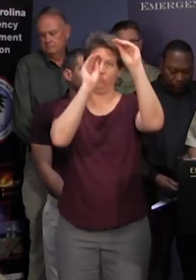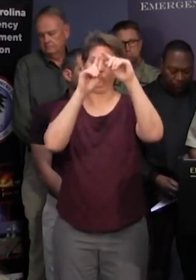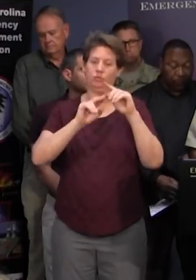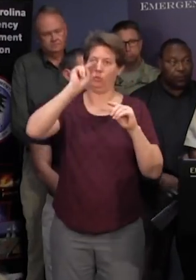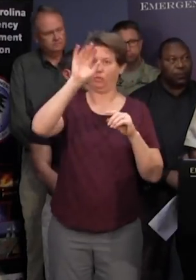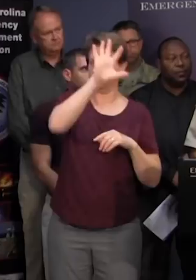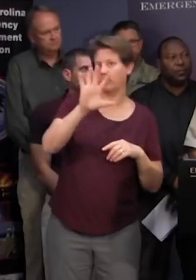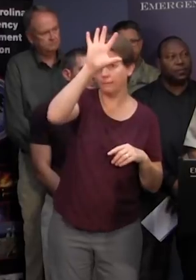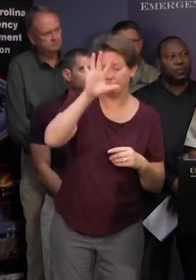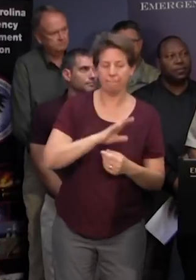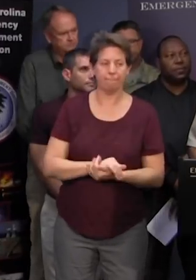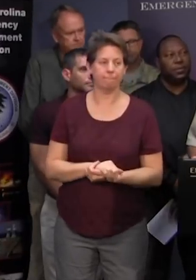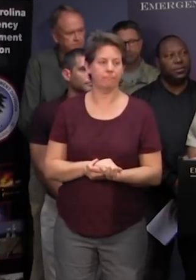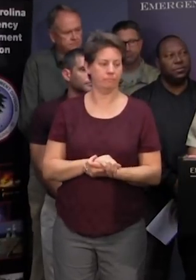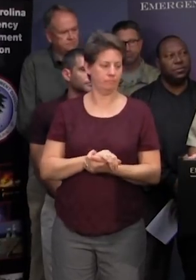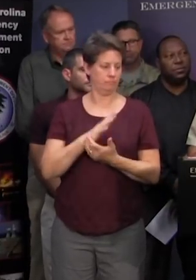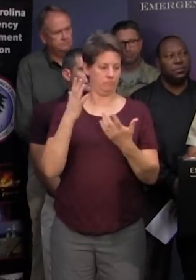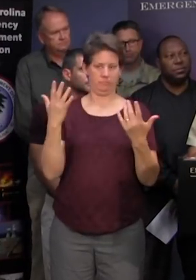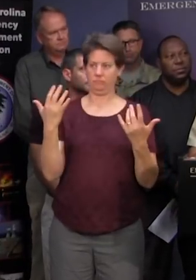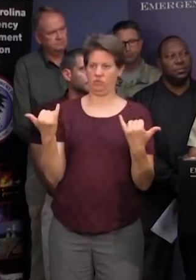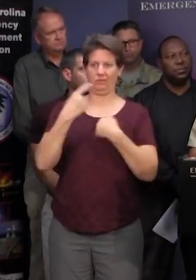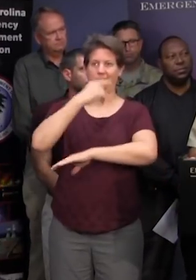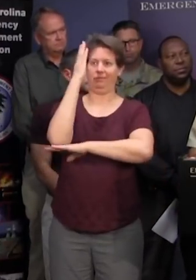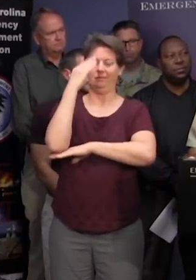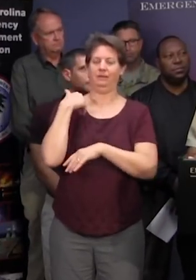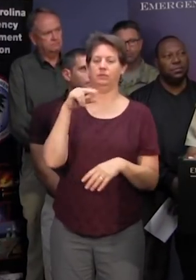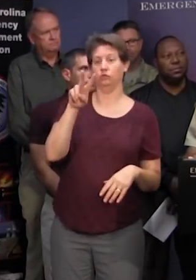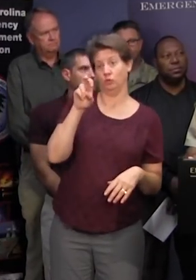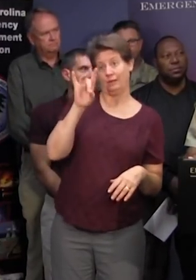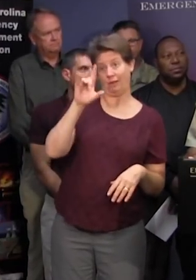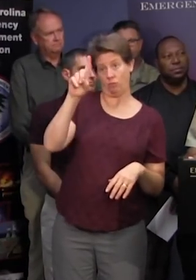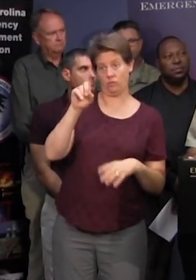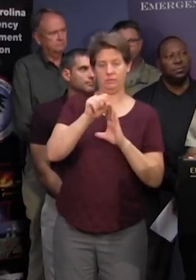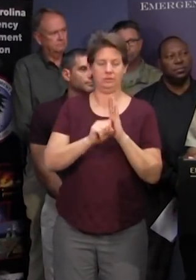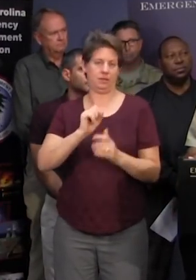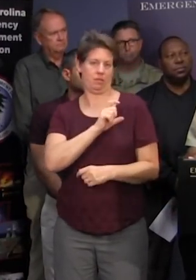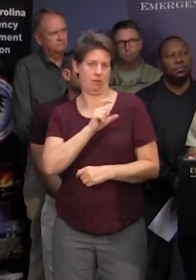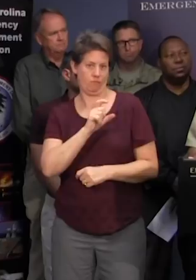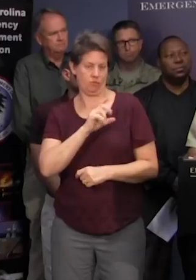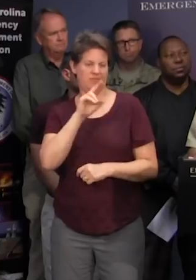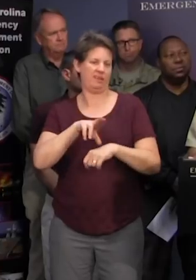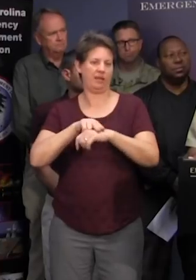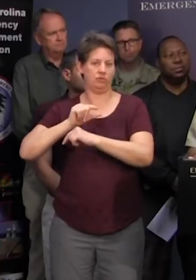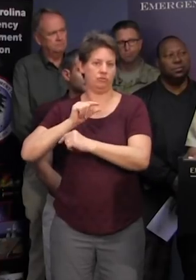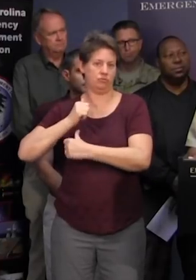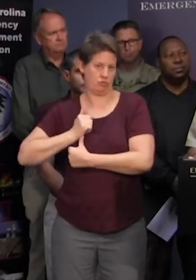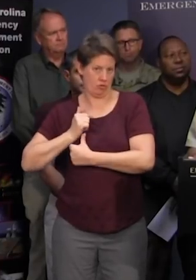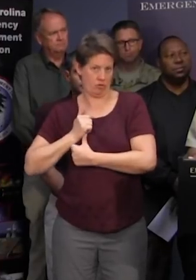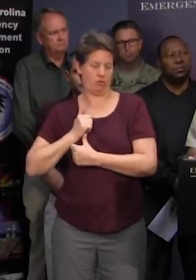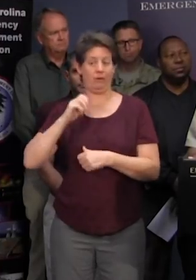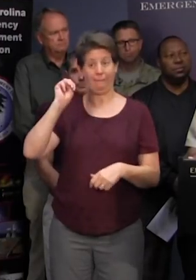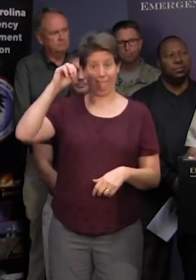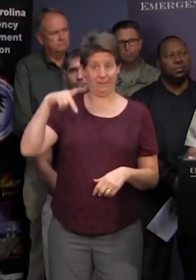we uh by lunch time today have 281 state law enforcement personnel and national guard mps in